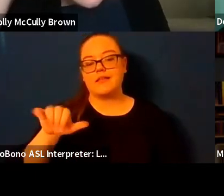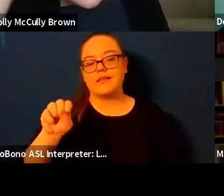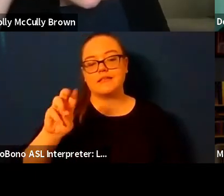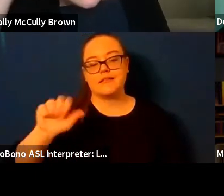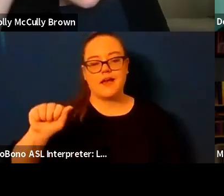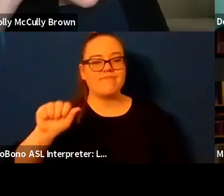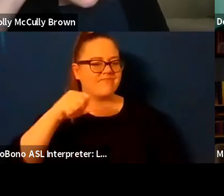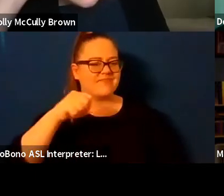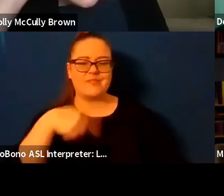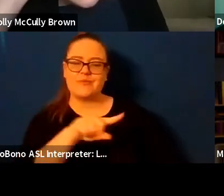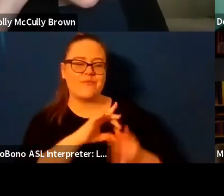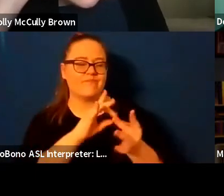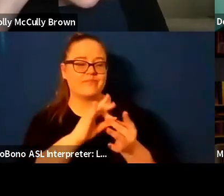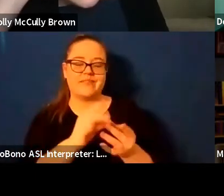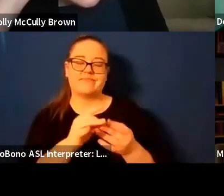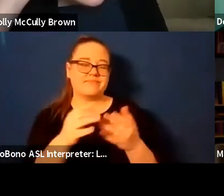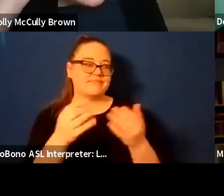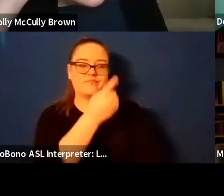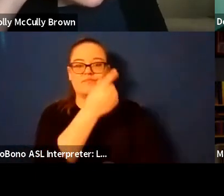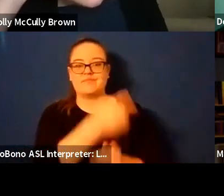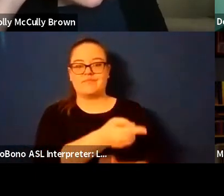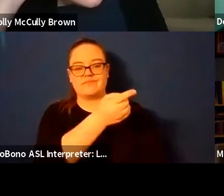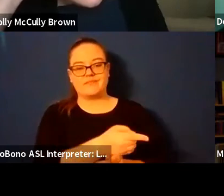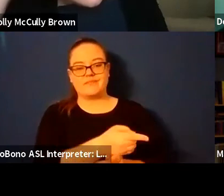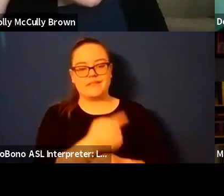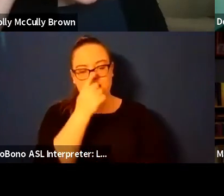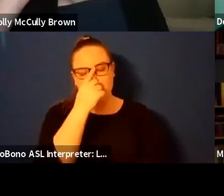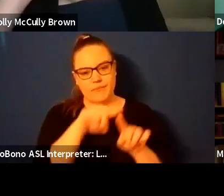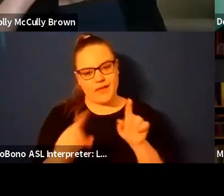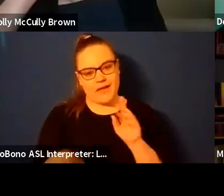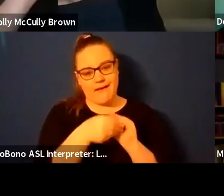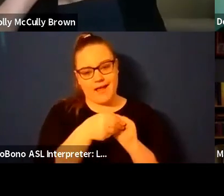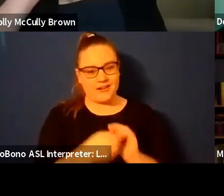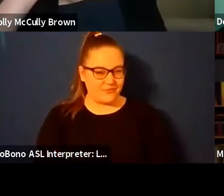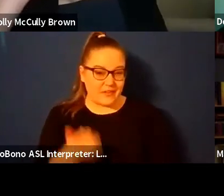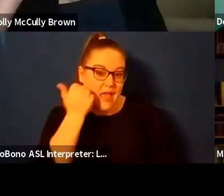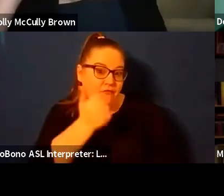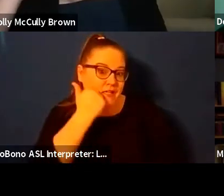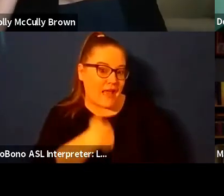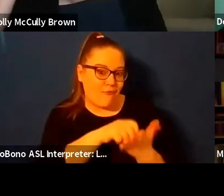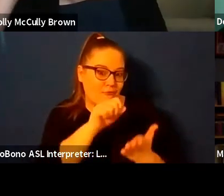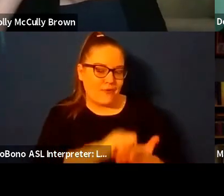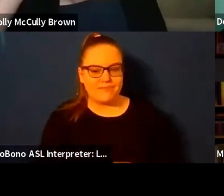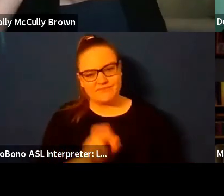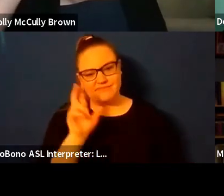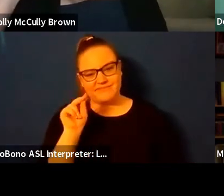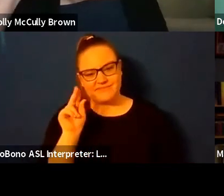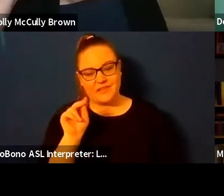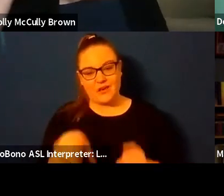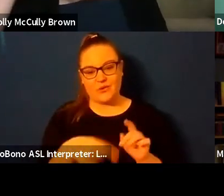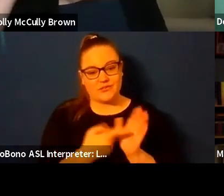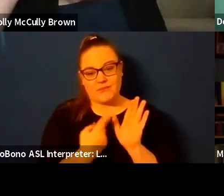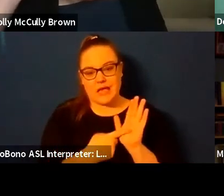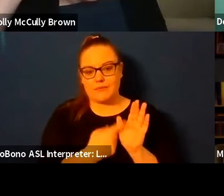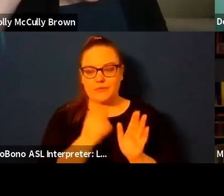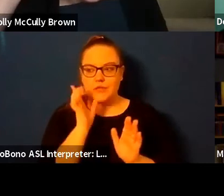i would add is like i've never written i've never been an everyday writer i've like sometimes when i'm like really in the groove i'll